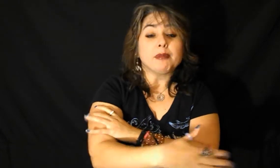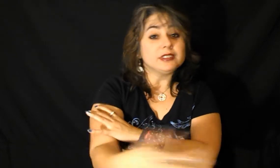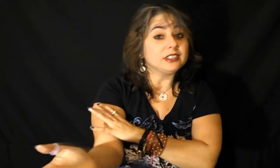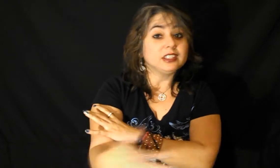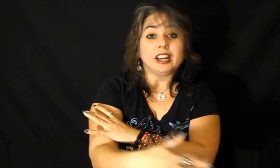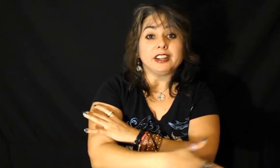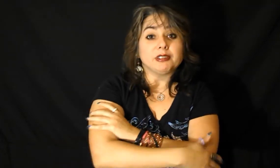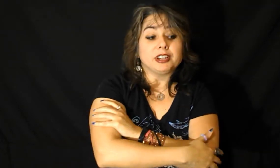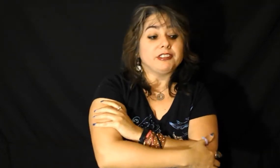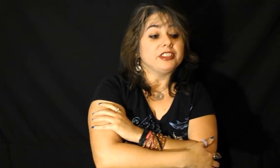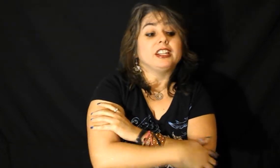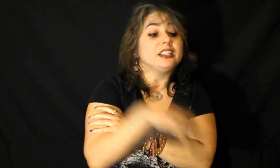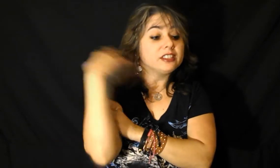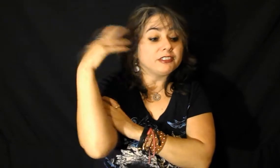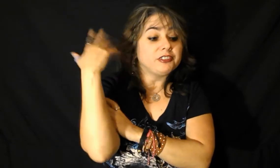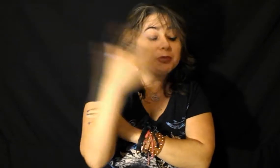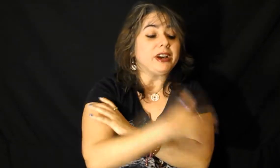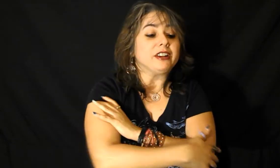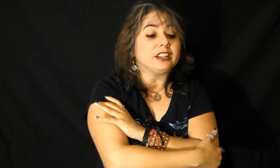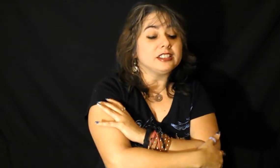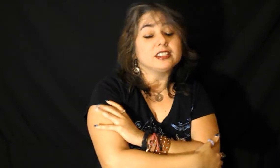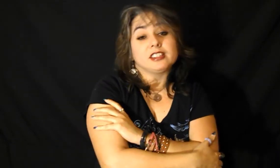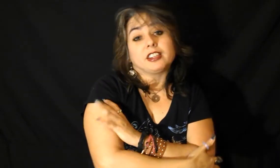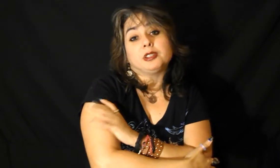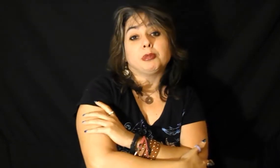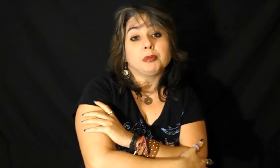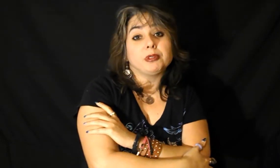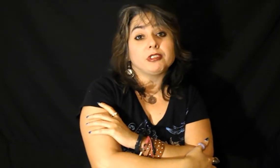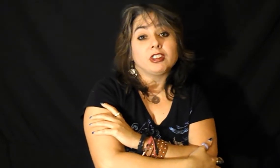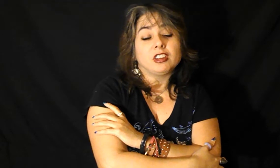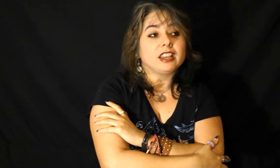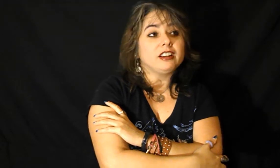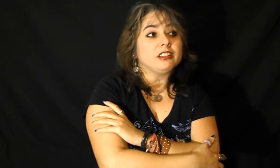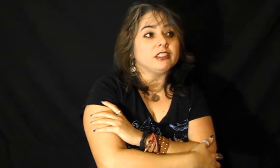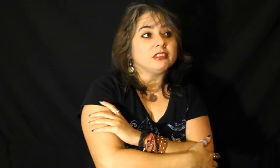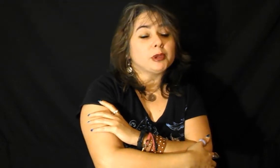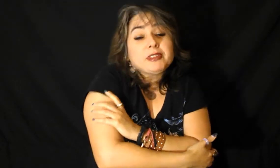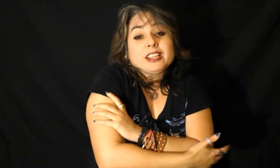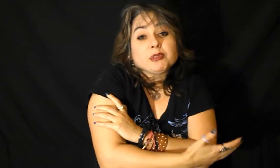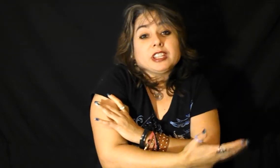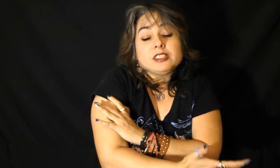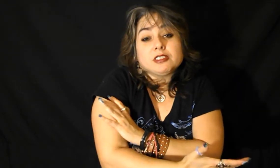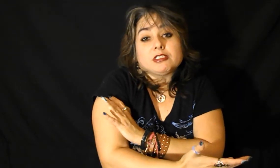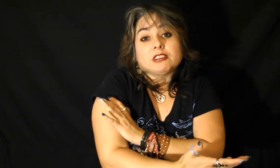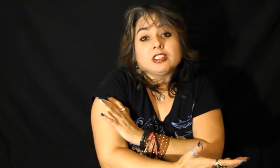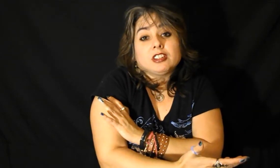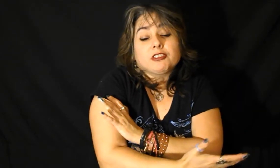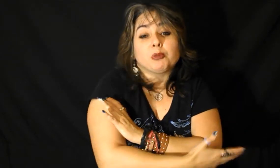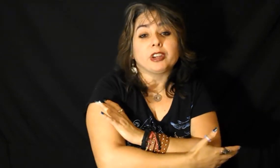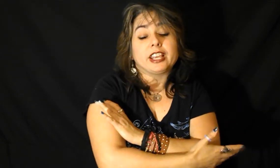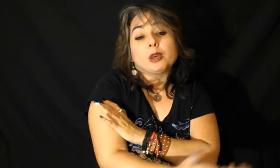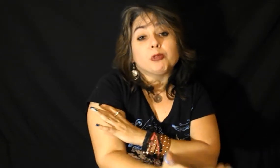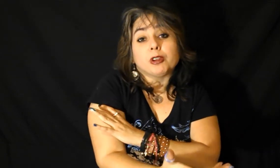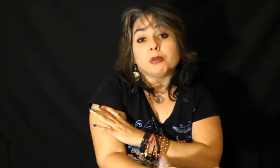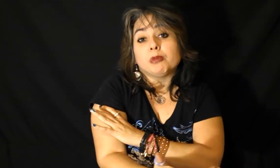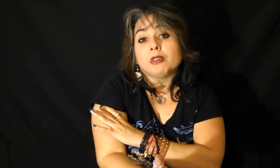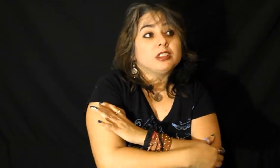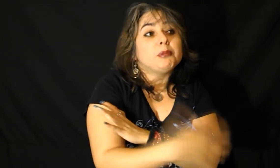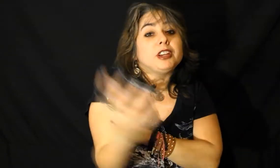happens to Clyde or whatever then he's gonna flip out and he's gonna start killing people like I don't know maybe that's what they do from where they come from the